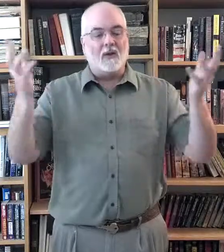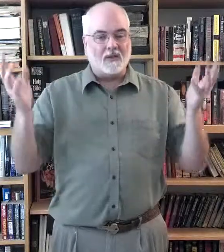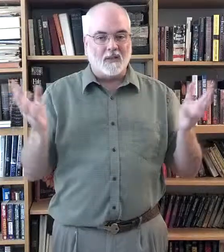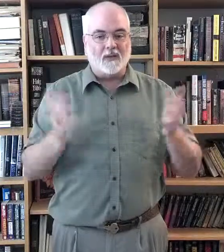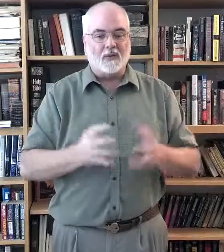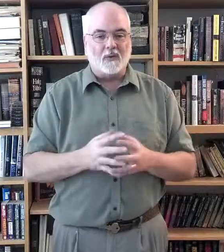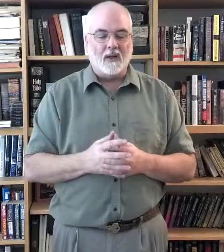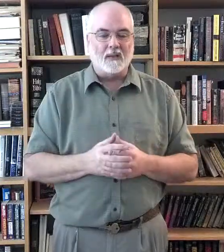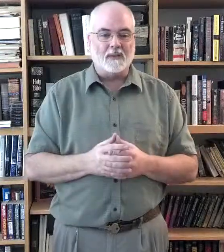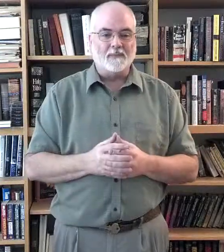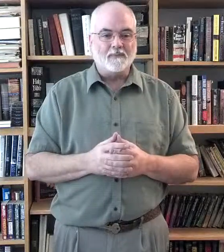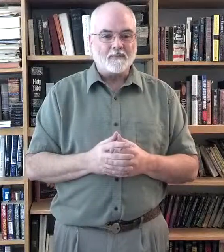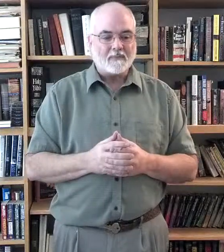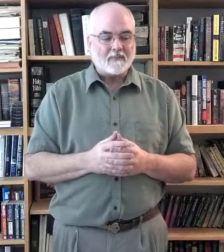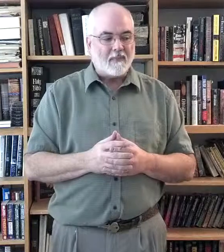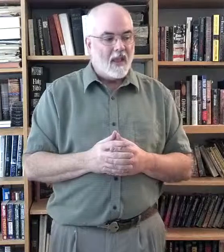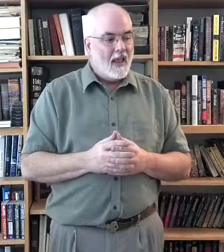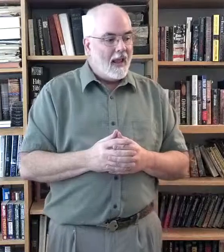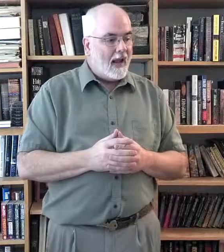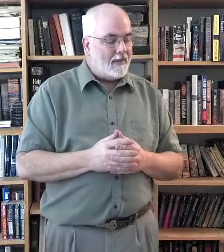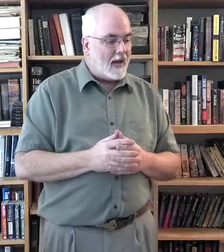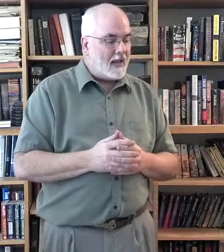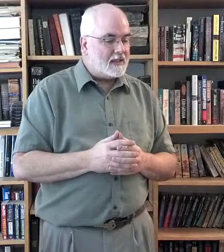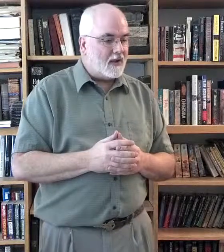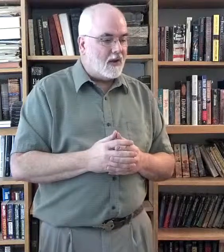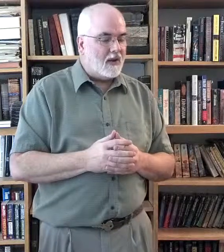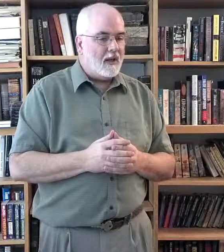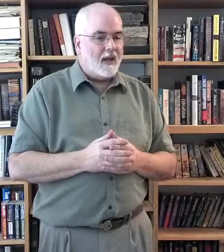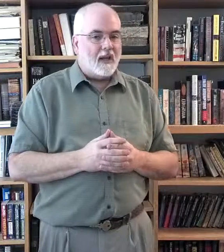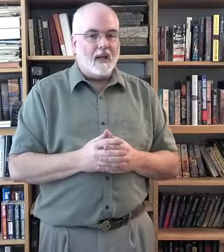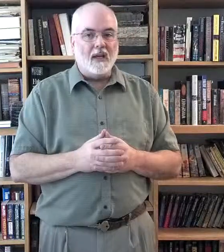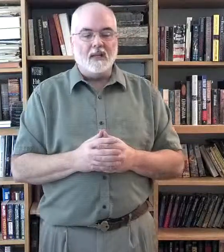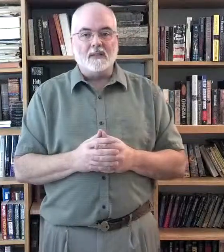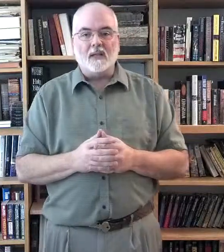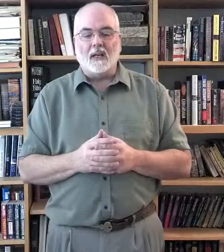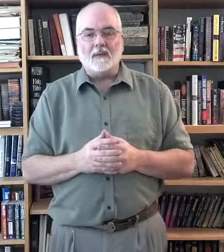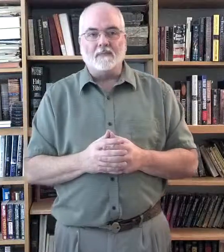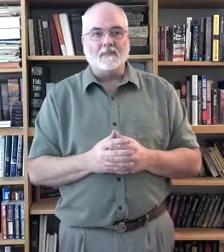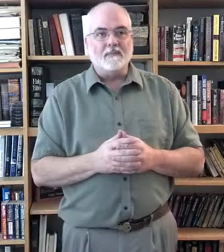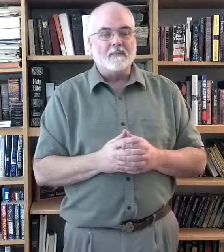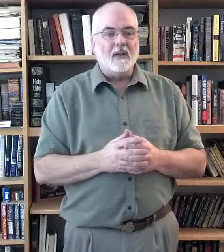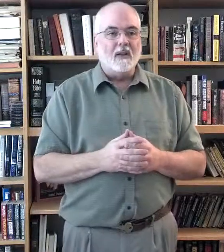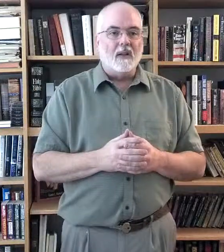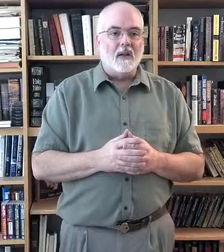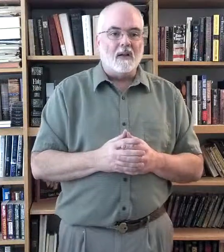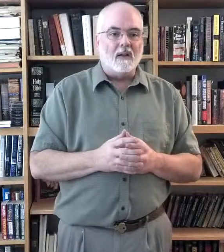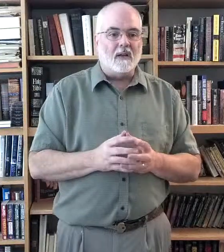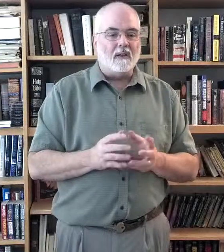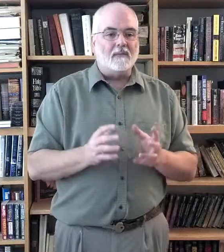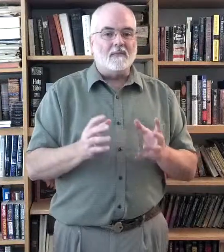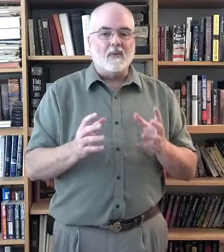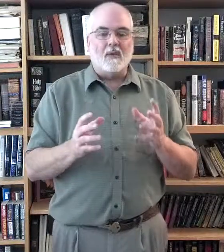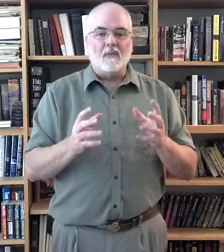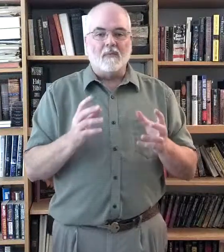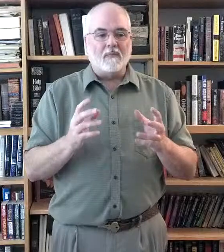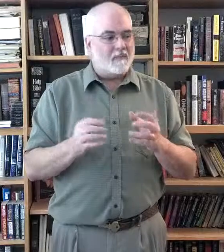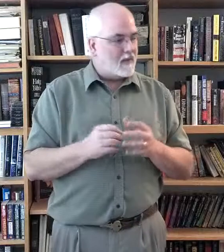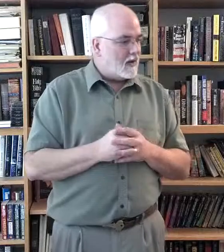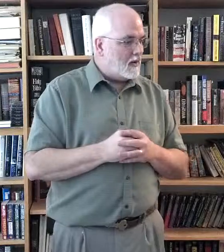the stuff that's around us. And, the last song is, oh,